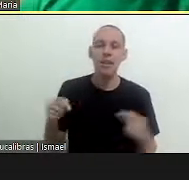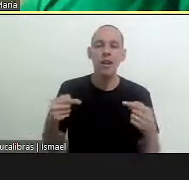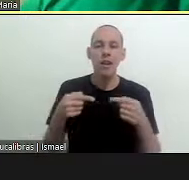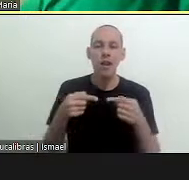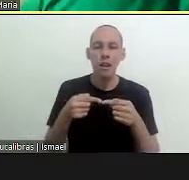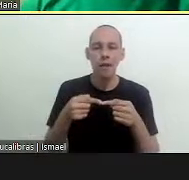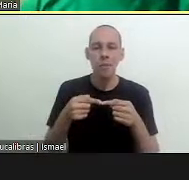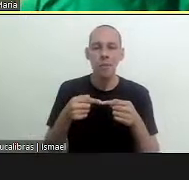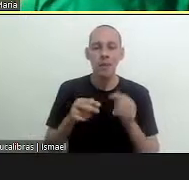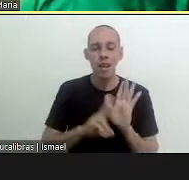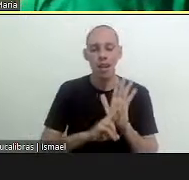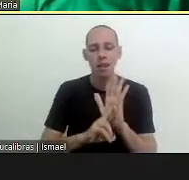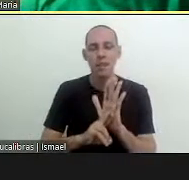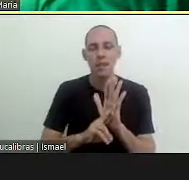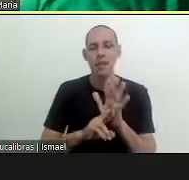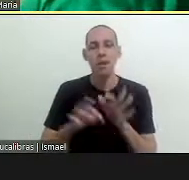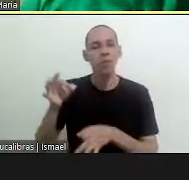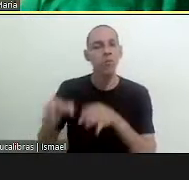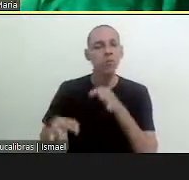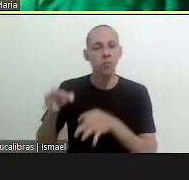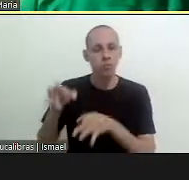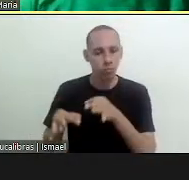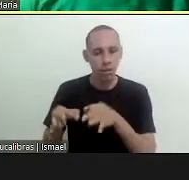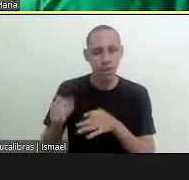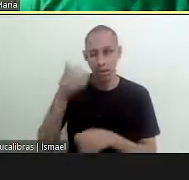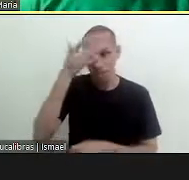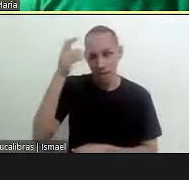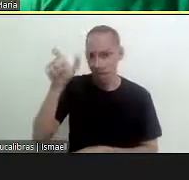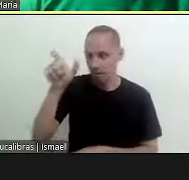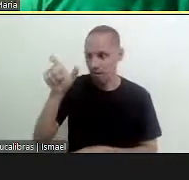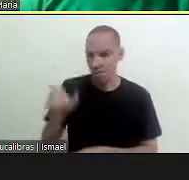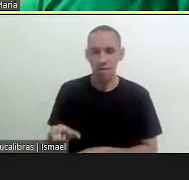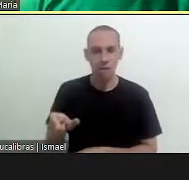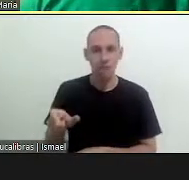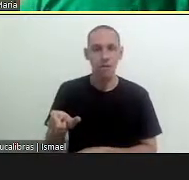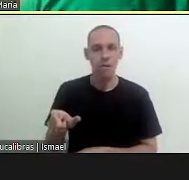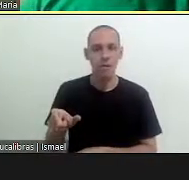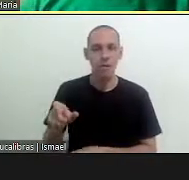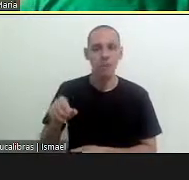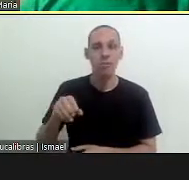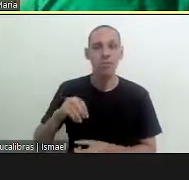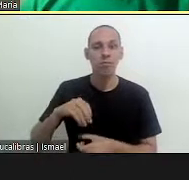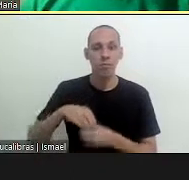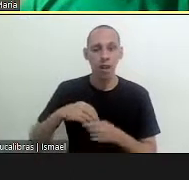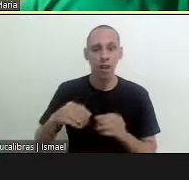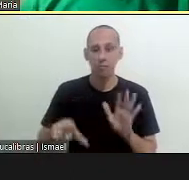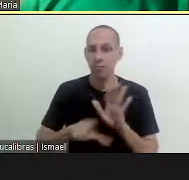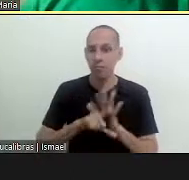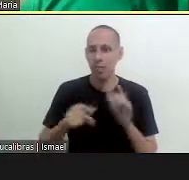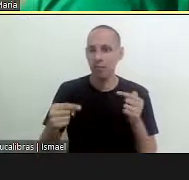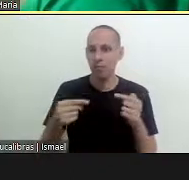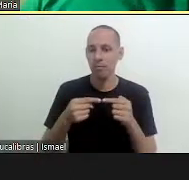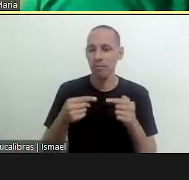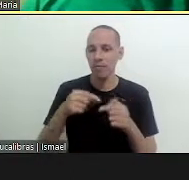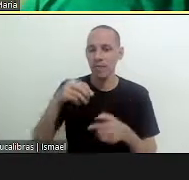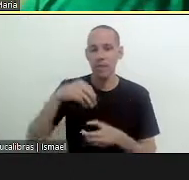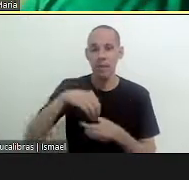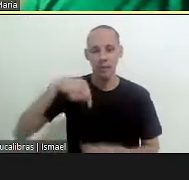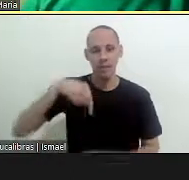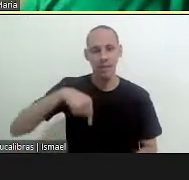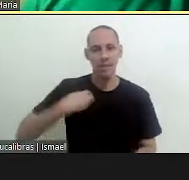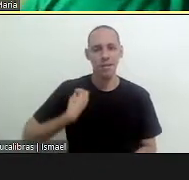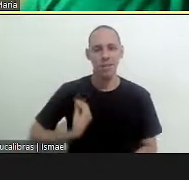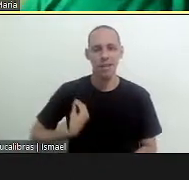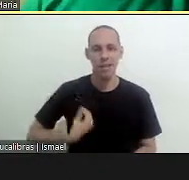representation and someone who legally is here in brazil